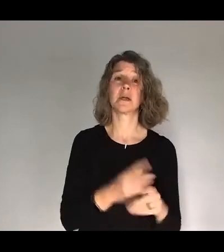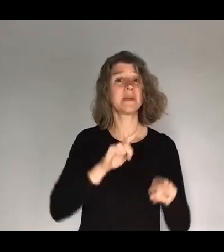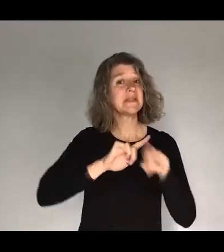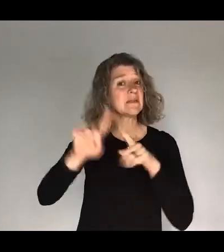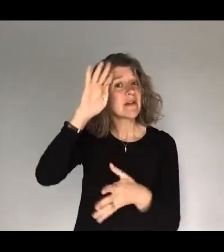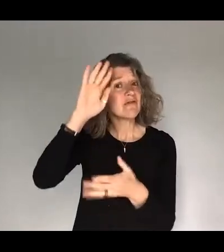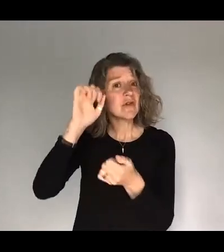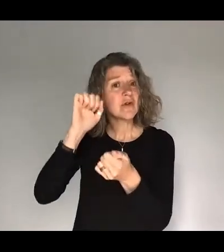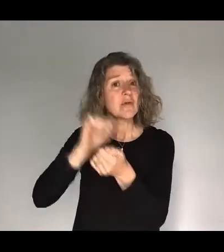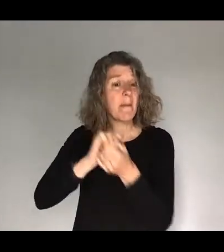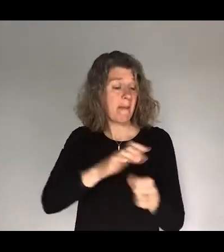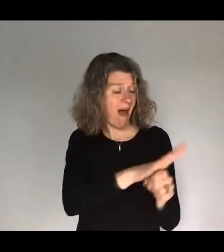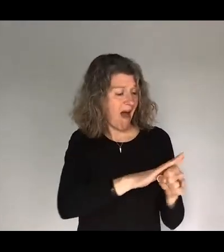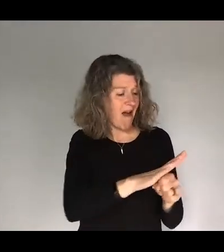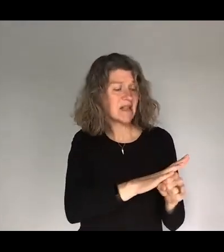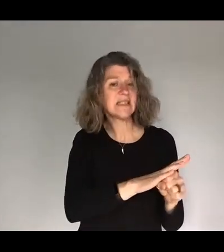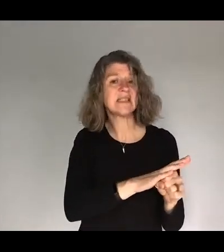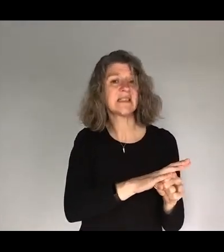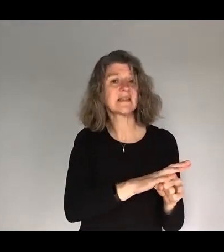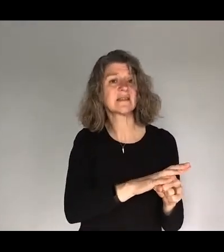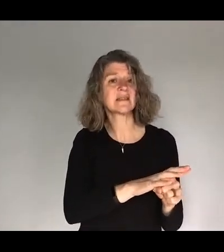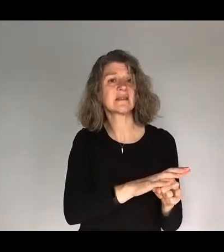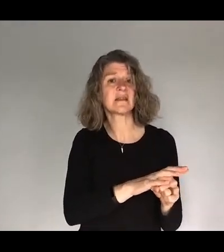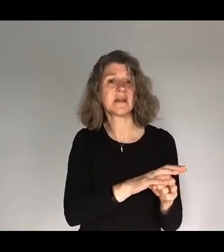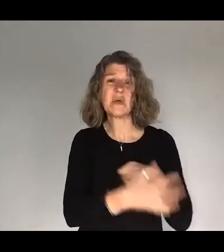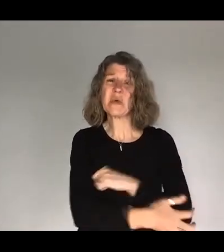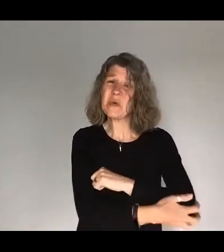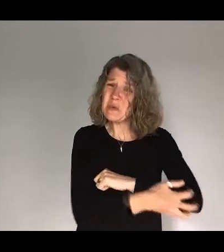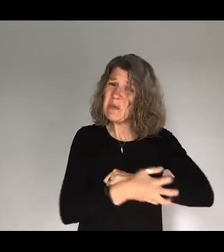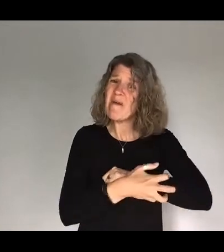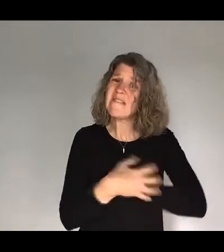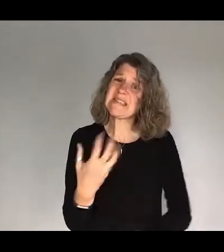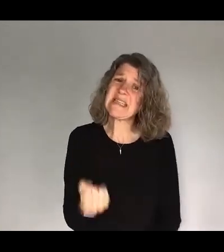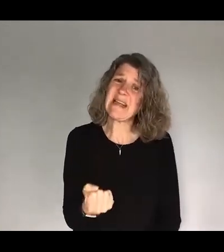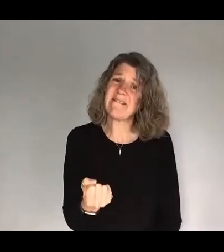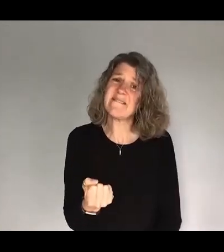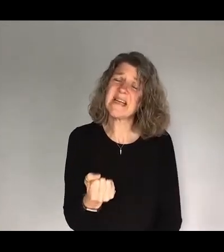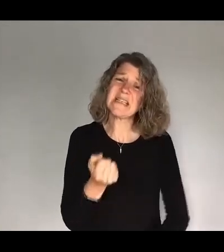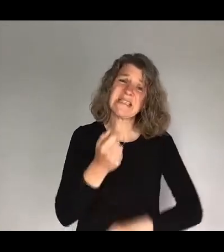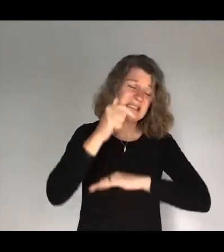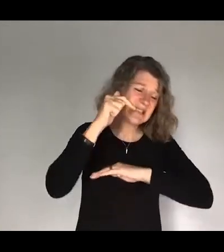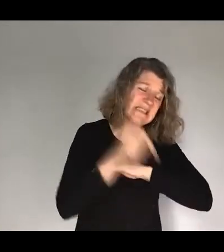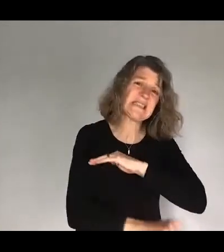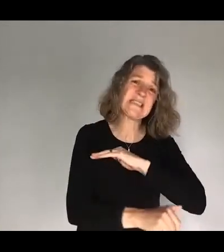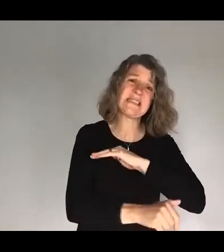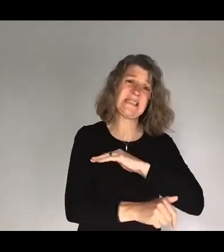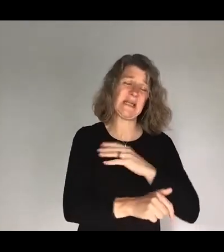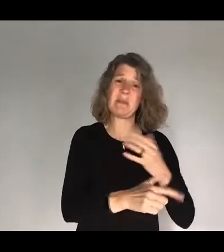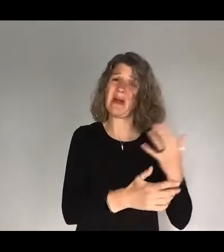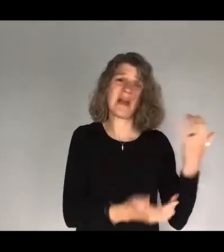in our world where there is poverty, where there is deep economic inequality, where there is racial